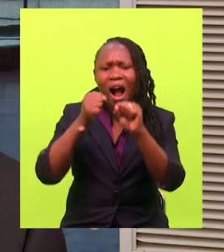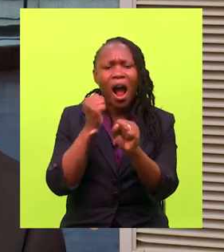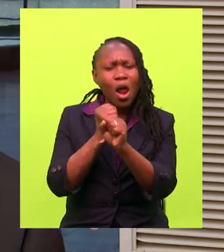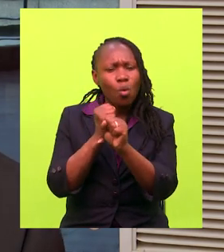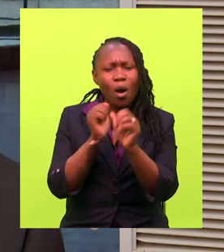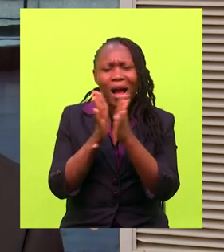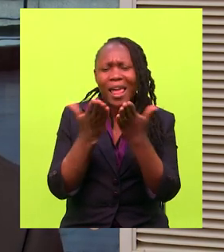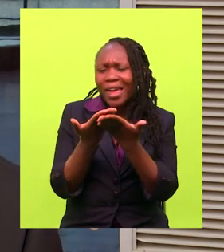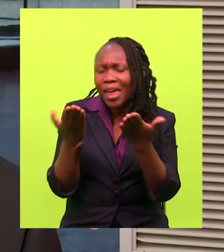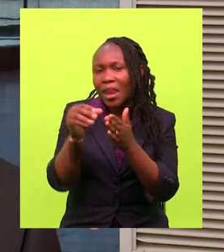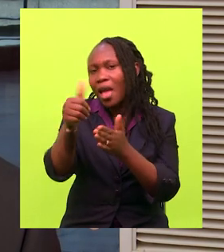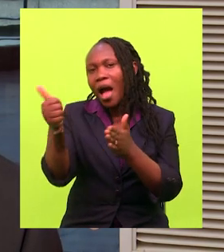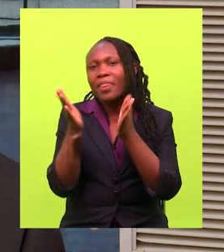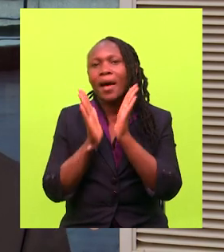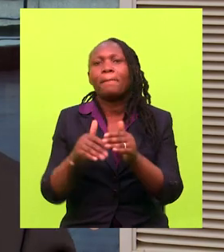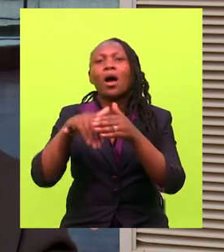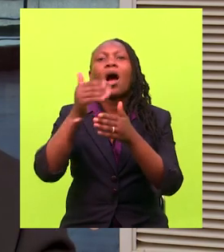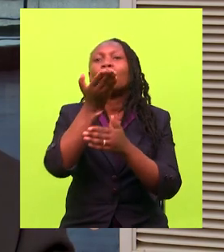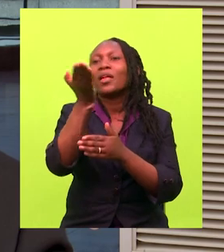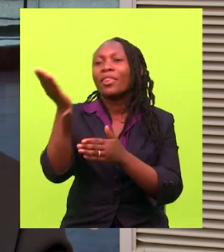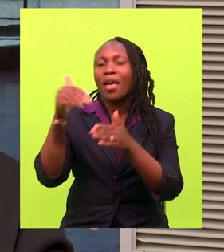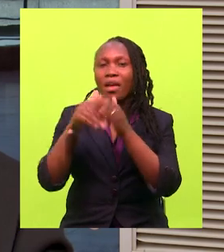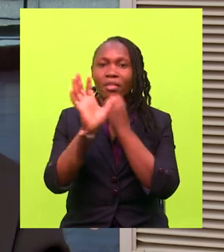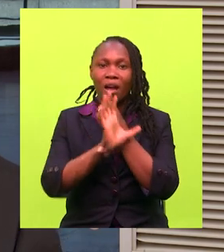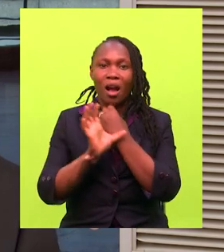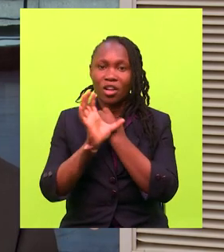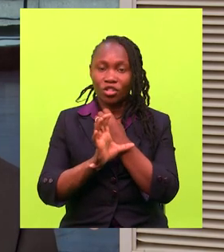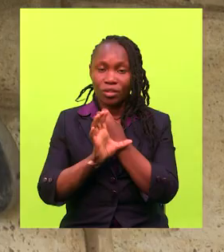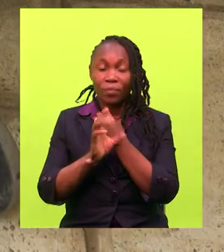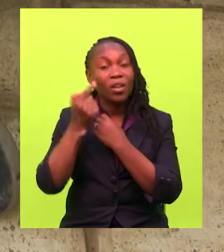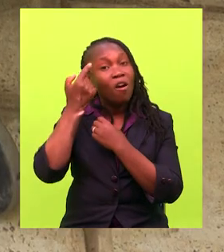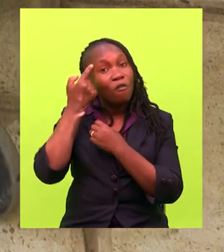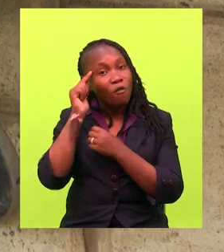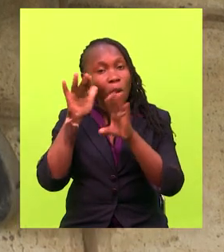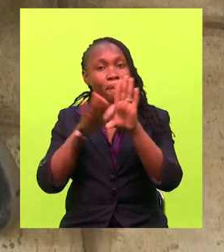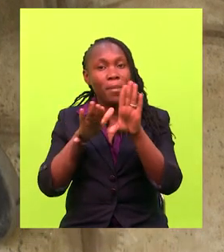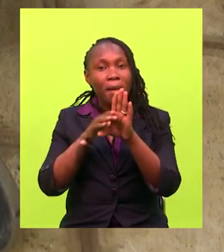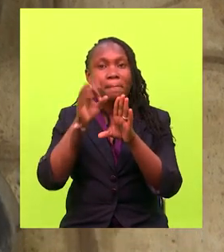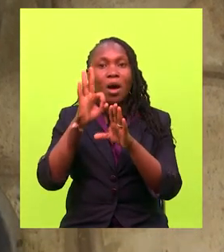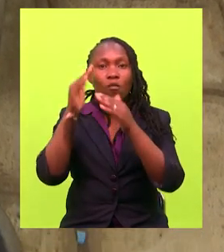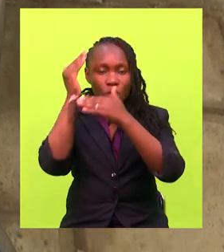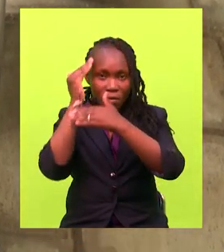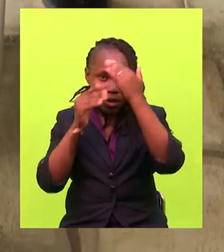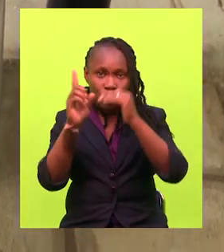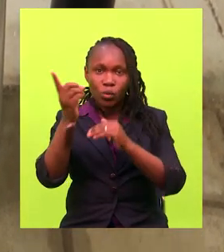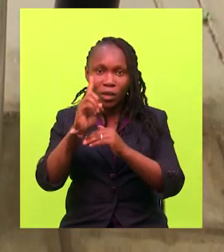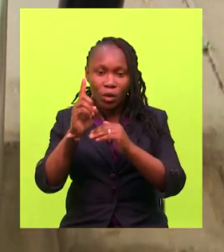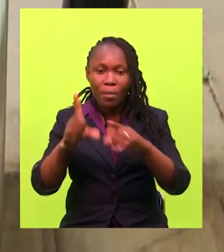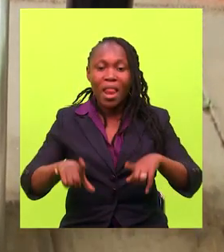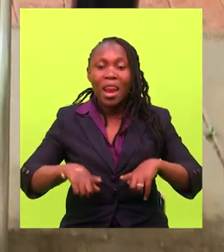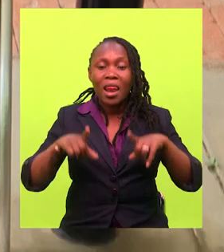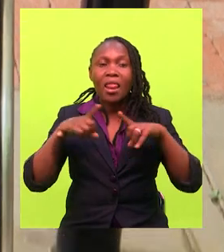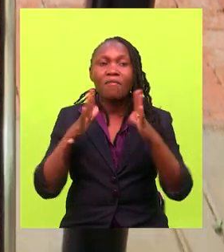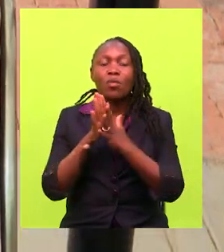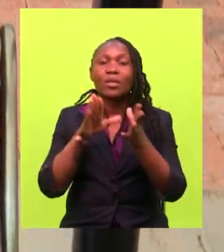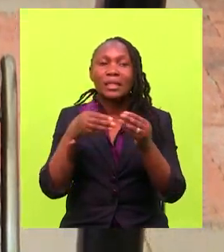be able to serve like any other person out there in the country. For the members of the University of Nairobi community living with